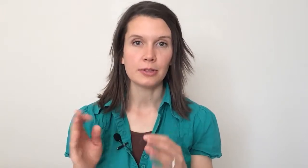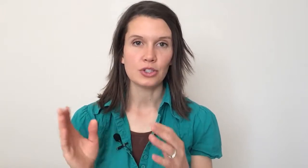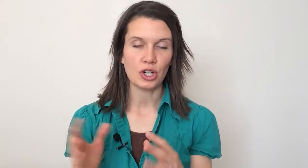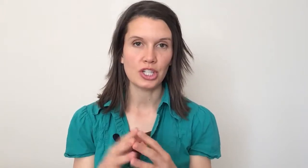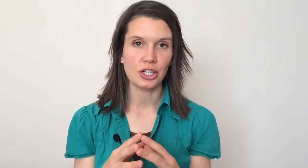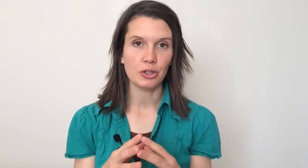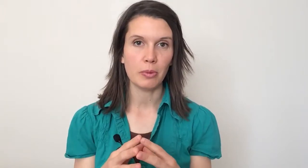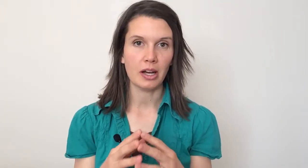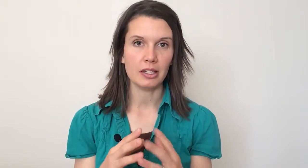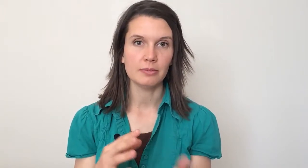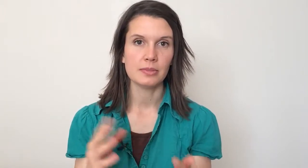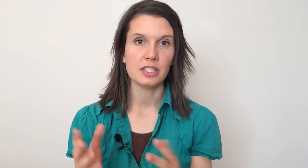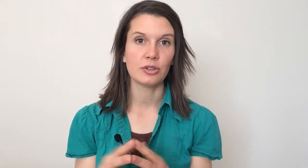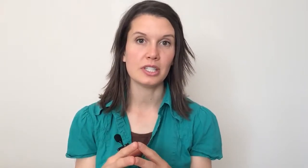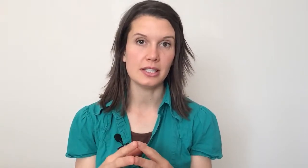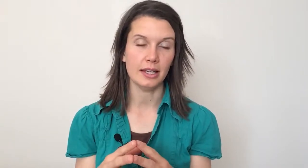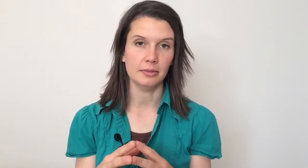frustration in your body, 0 to 10.